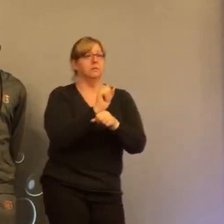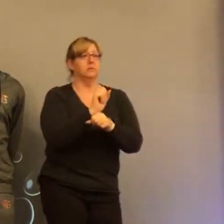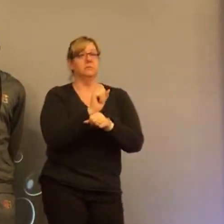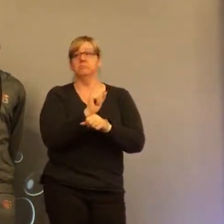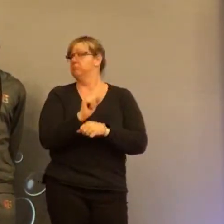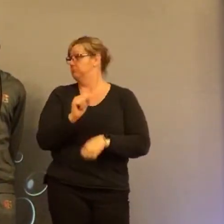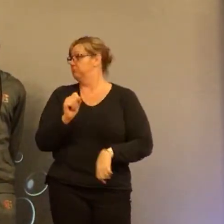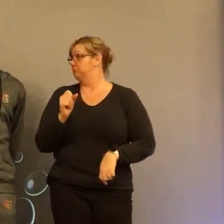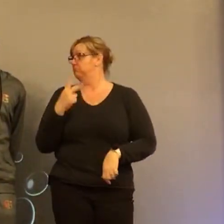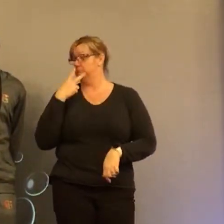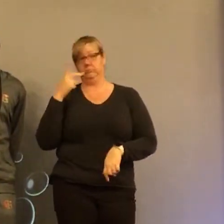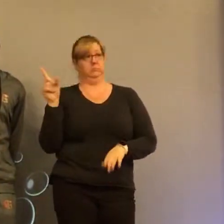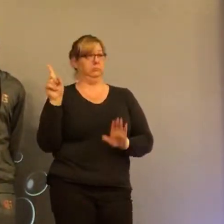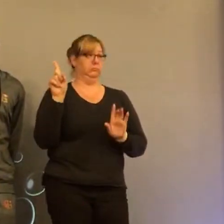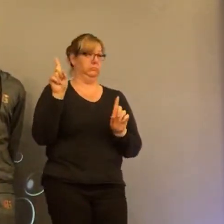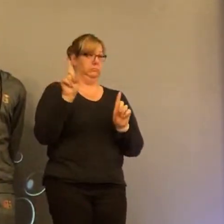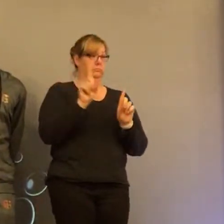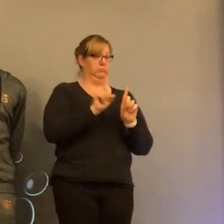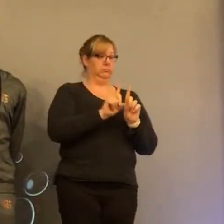this